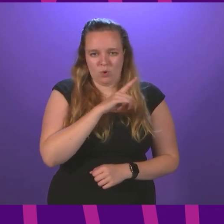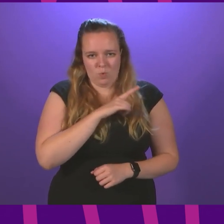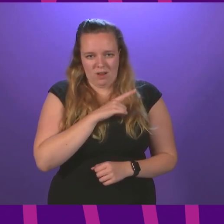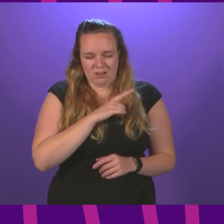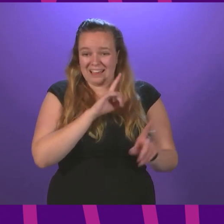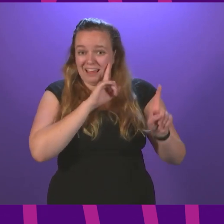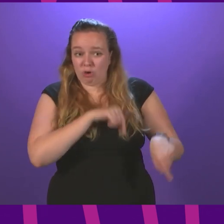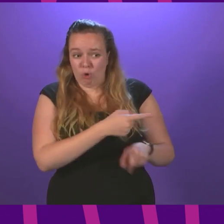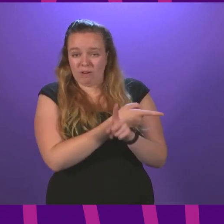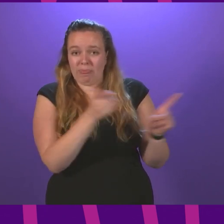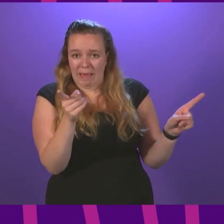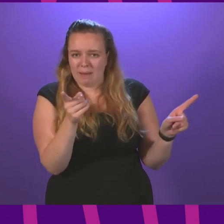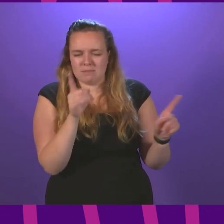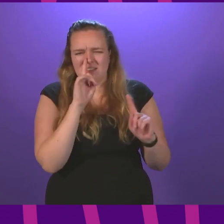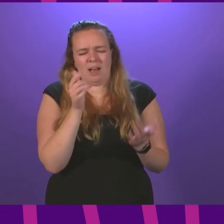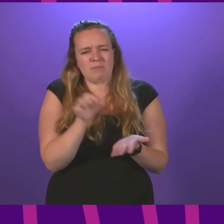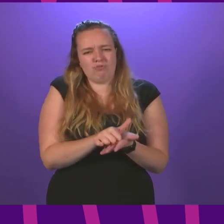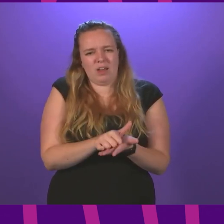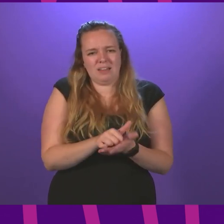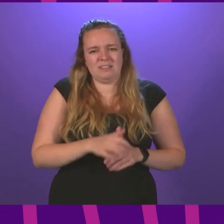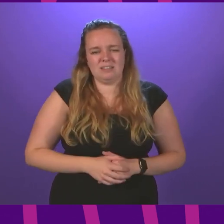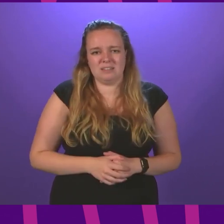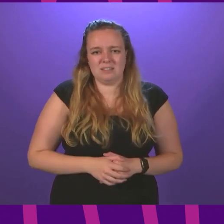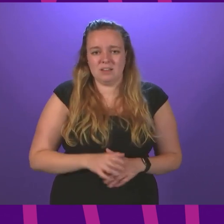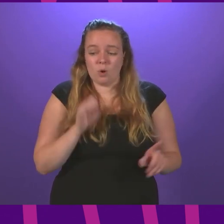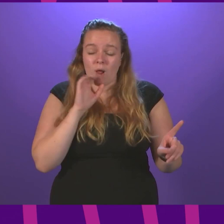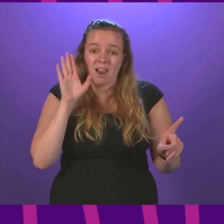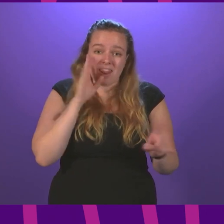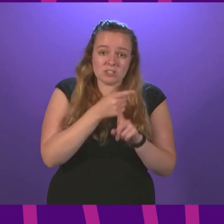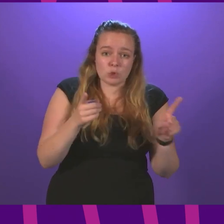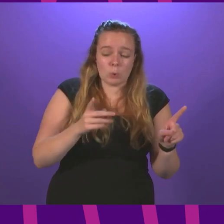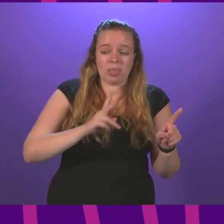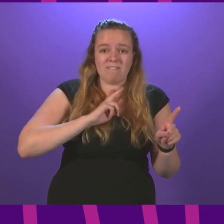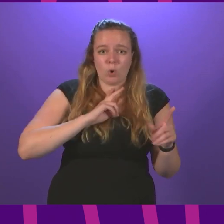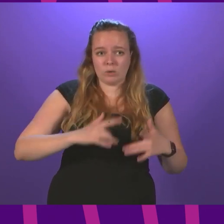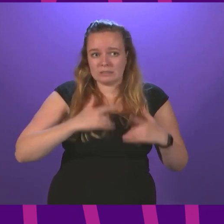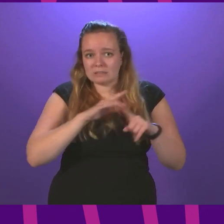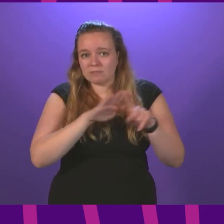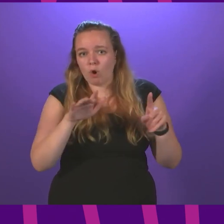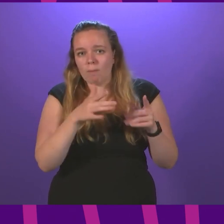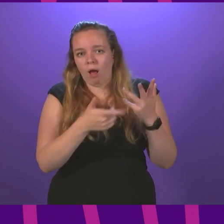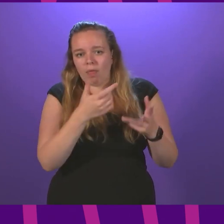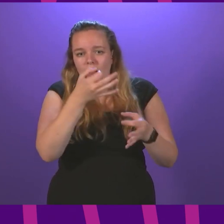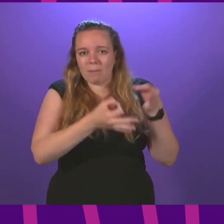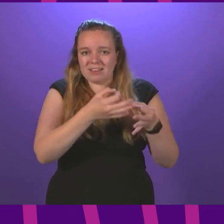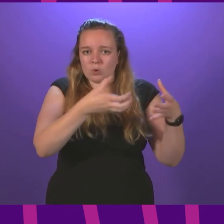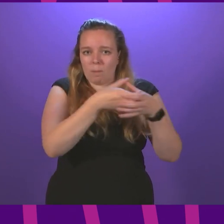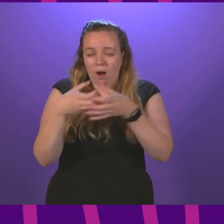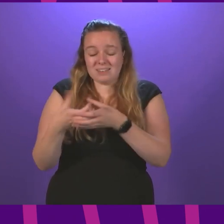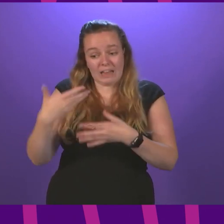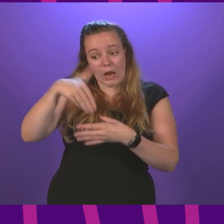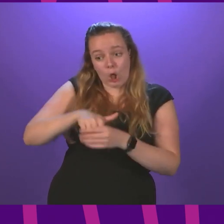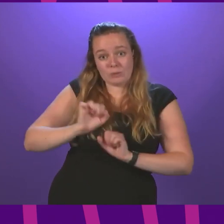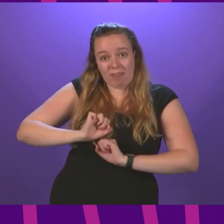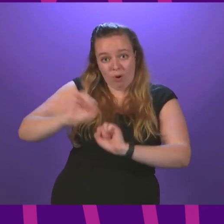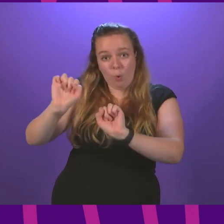ignoring them cannot be right. Will it listen to the voices from across political parties, including in their own?